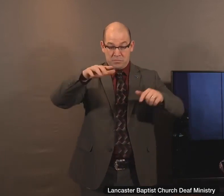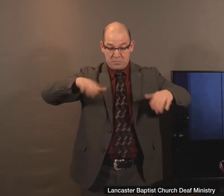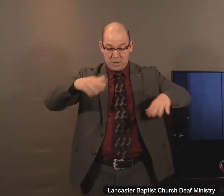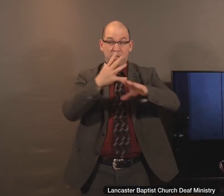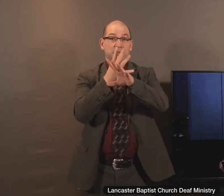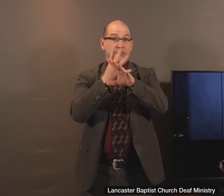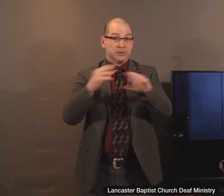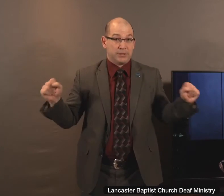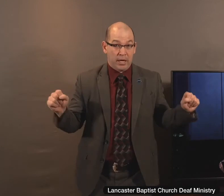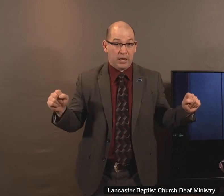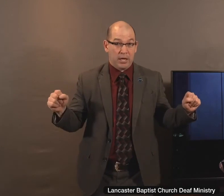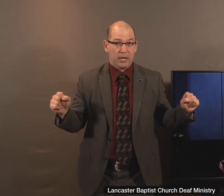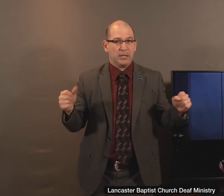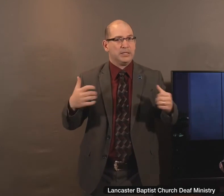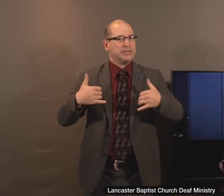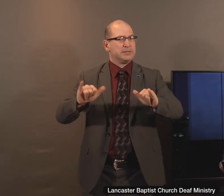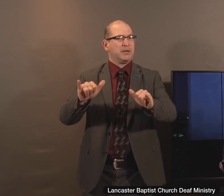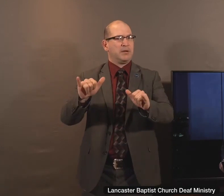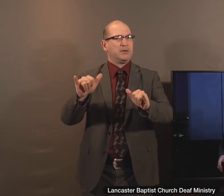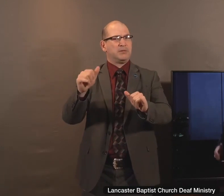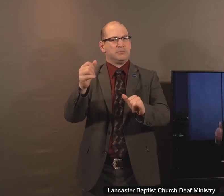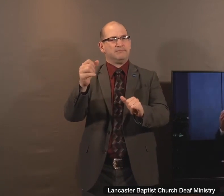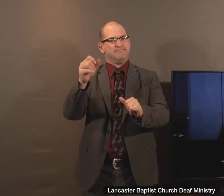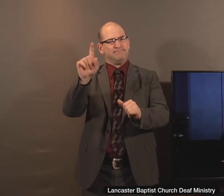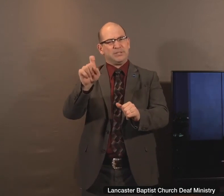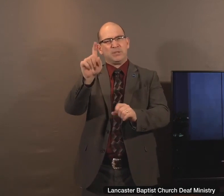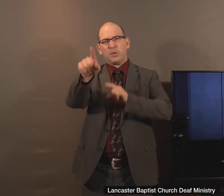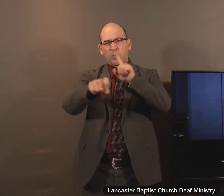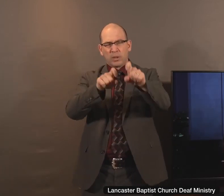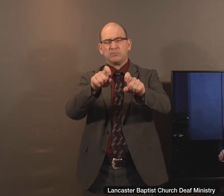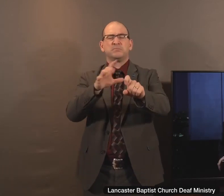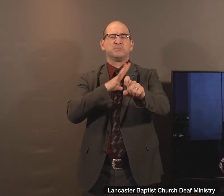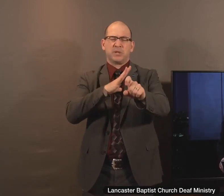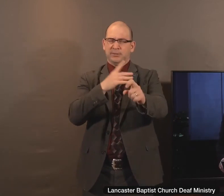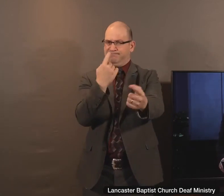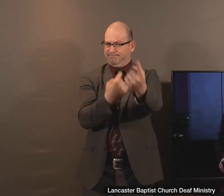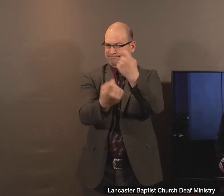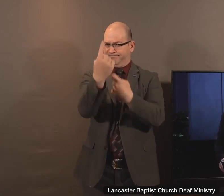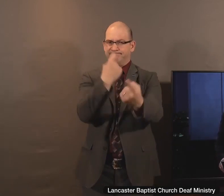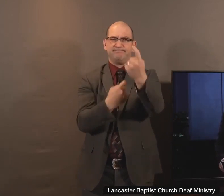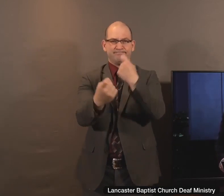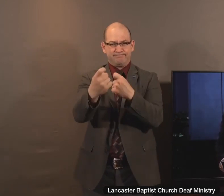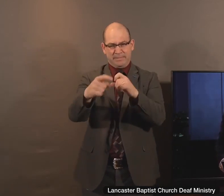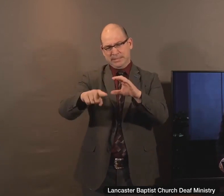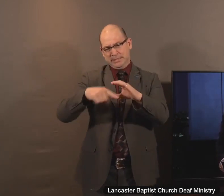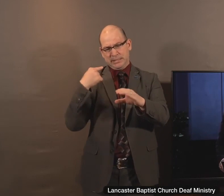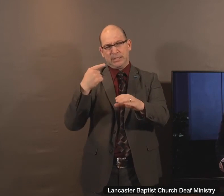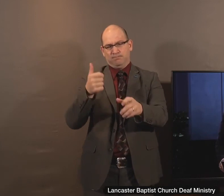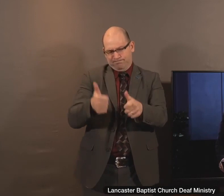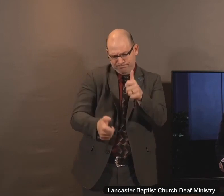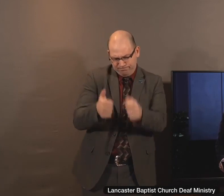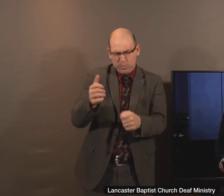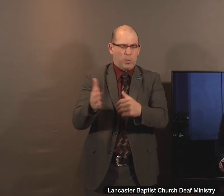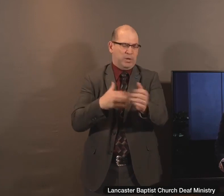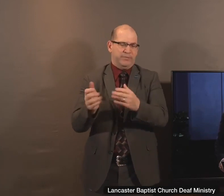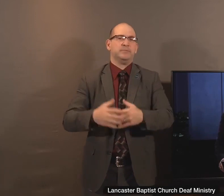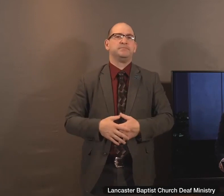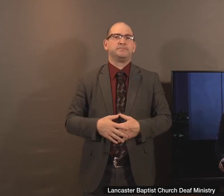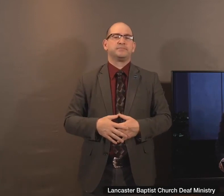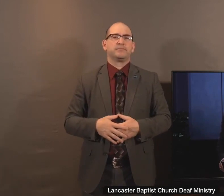and you still have questions, be sure to contact us today by way of the email. Moms, if you have a burden or